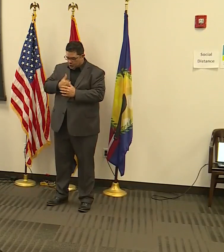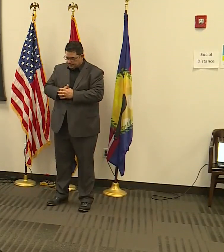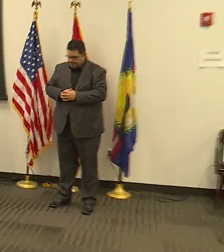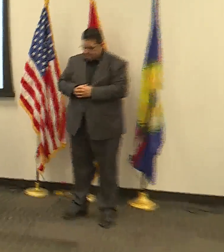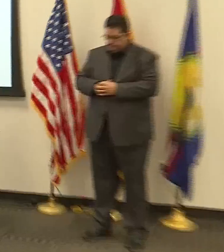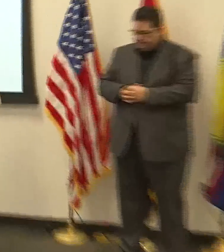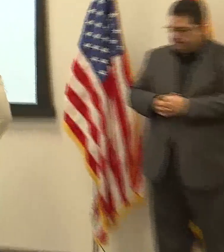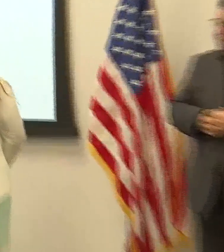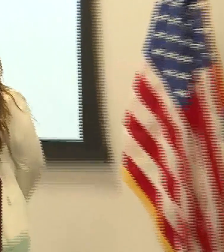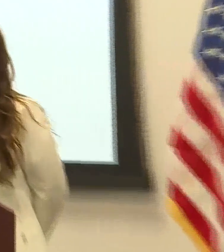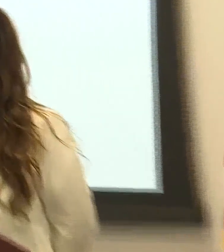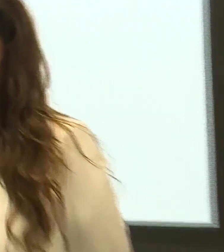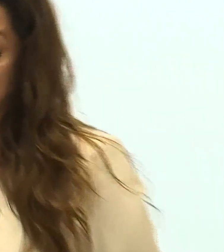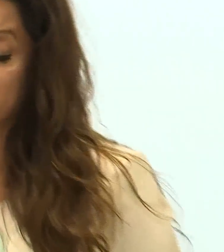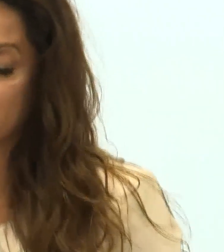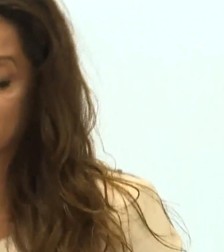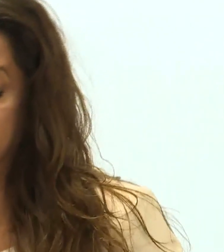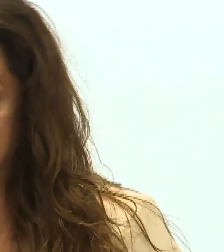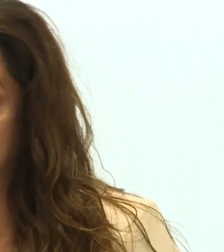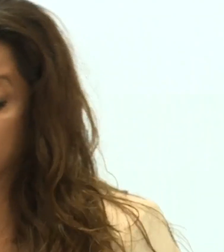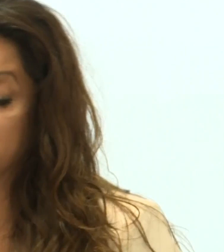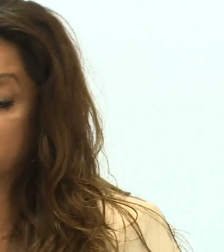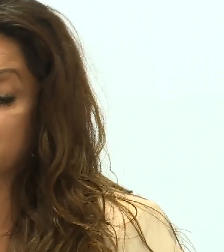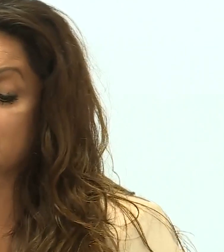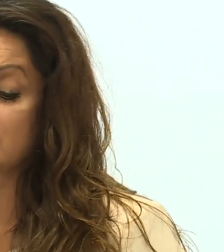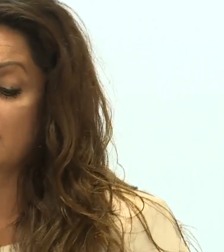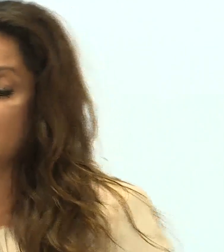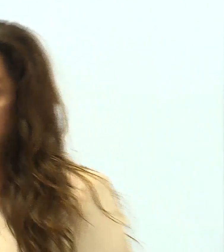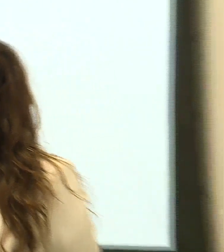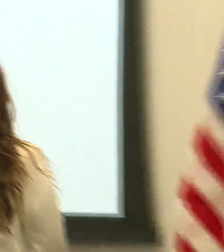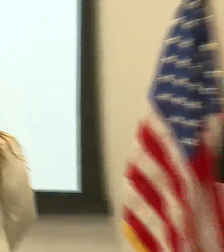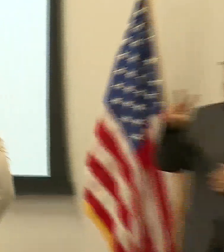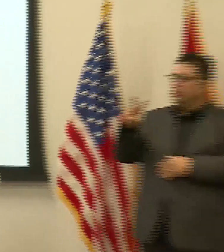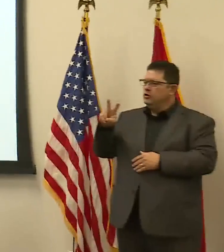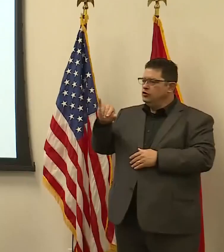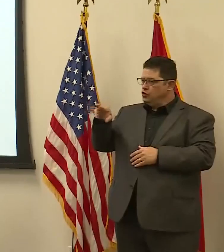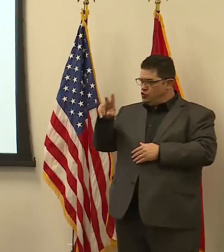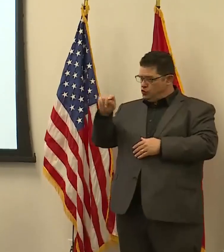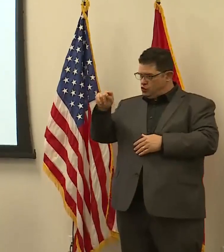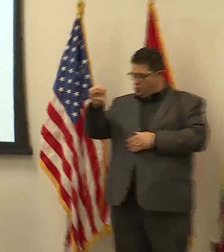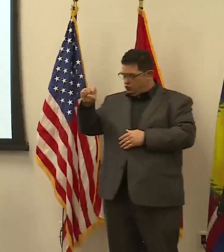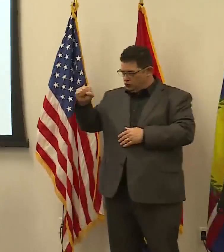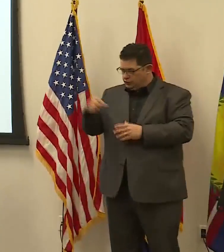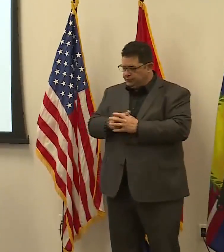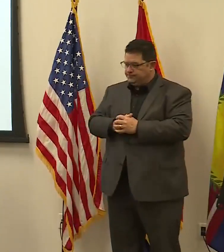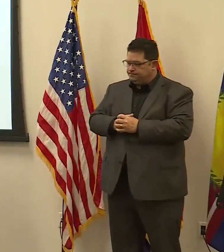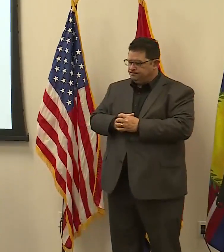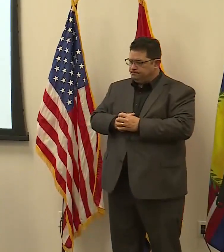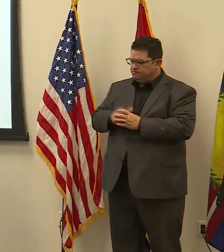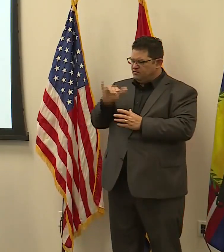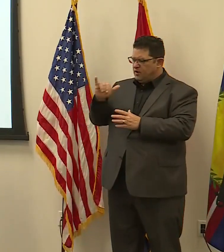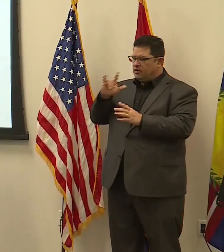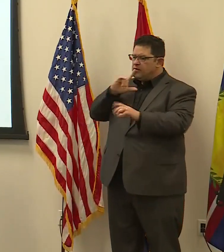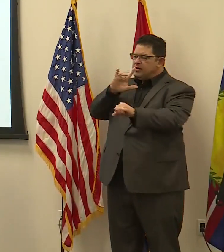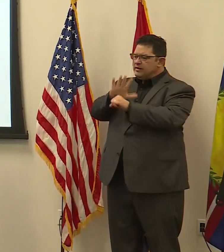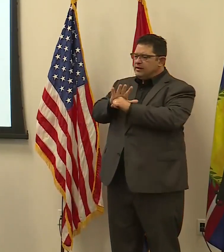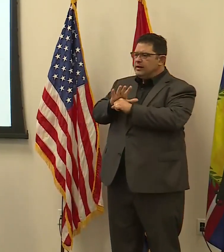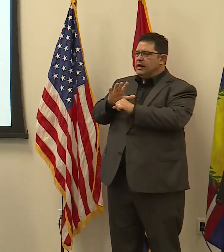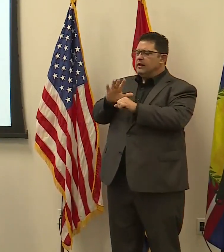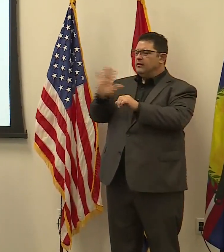My name is Lourdes Trevino-Bailon. I am the co-founder of STL Juntos, an organization that has dedicated their efforts